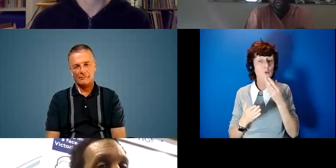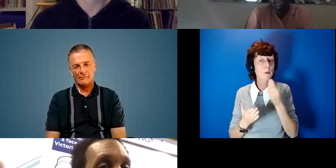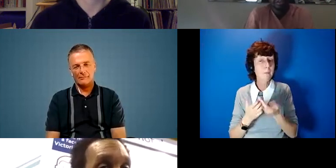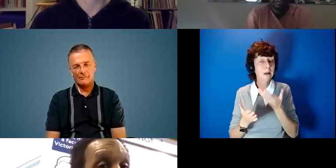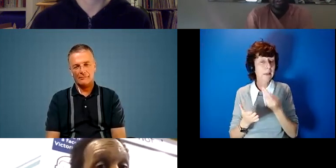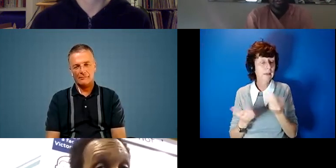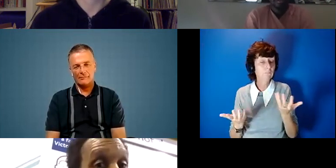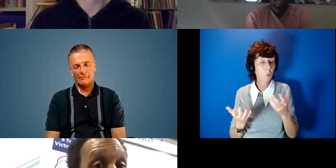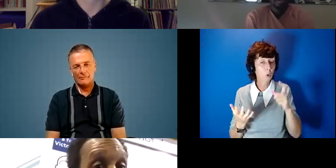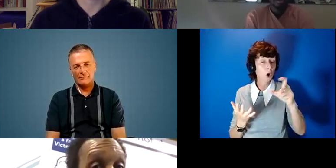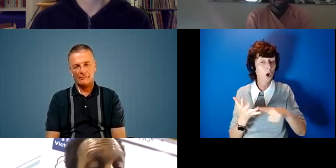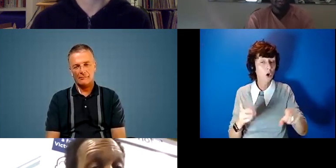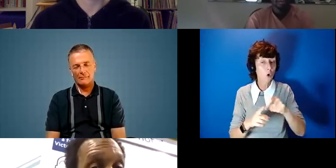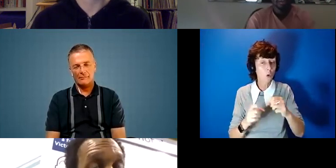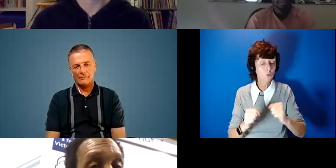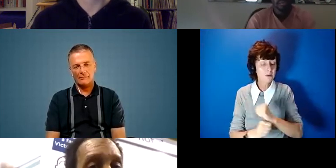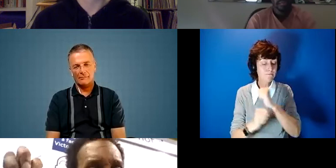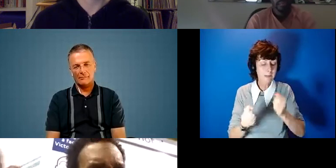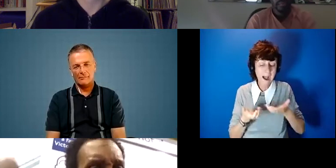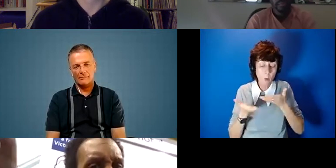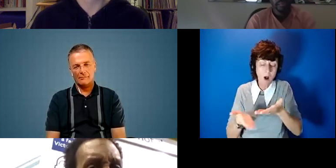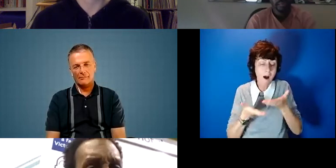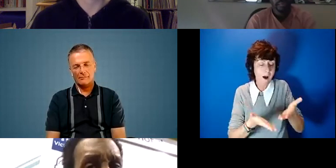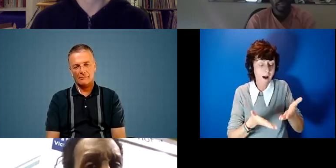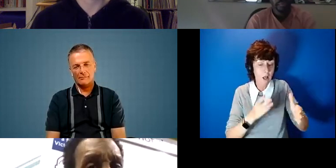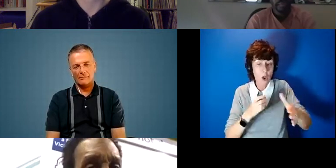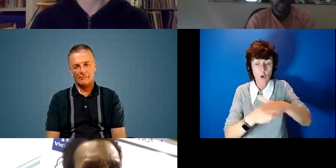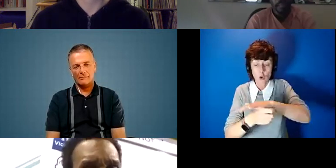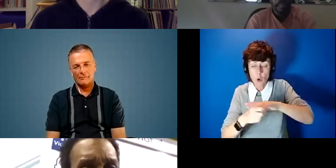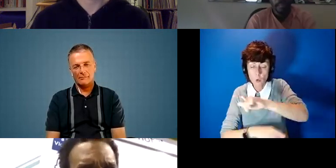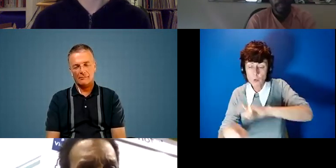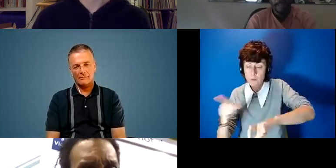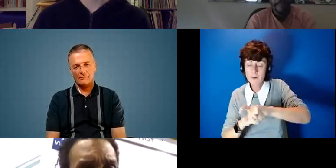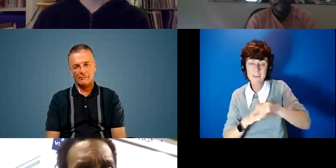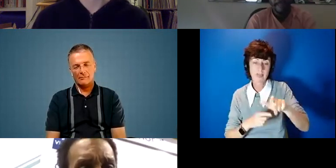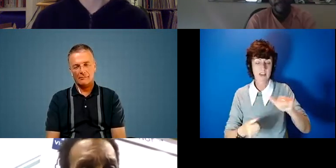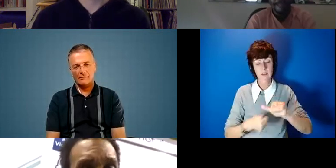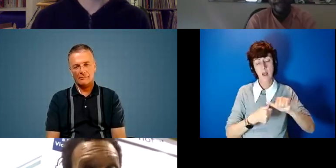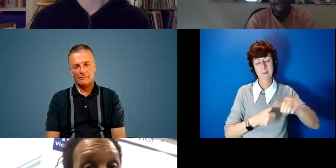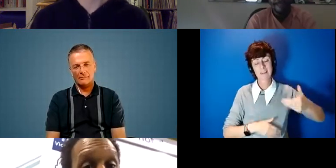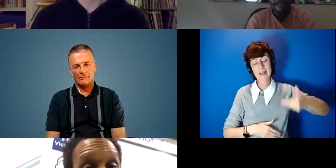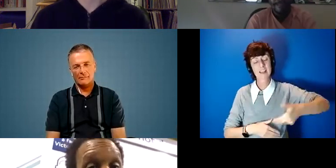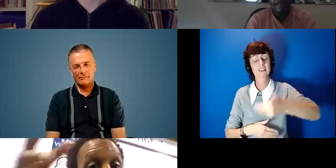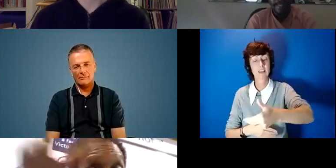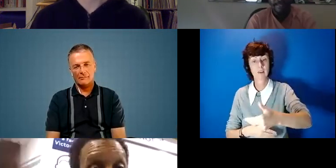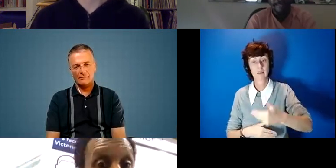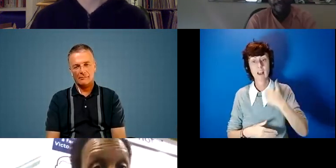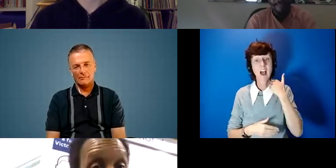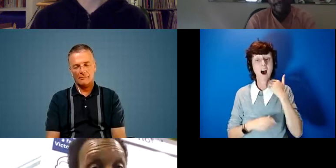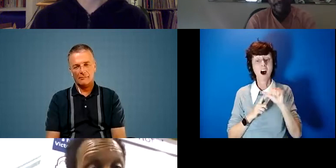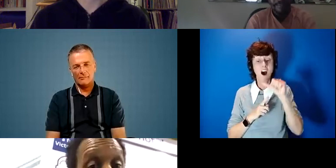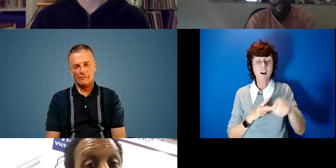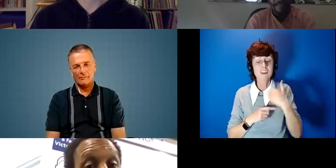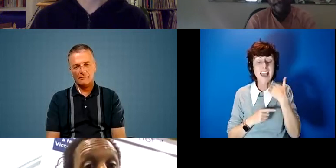empower local communities in glasgow i think that would be a better legacy if each you know each cop we actually put that money to local